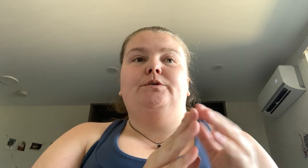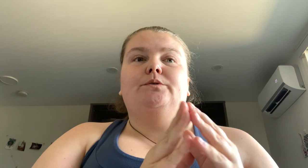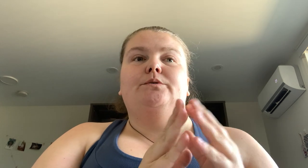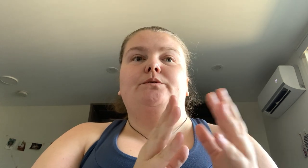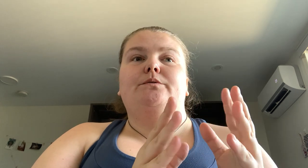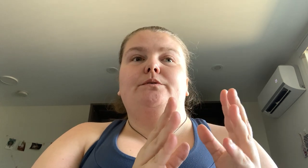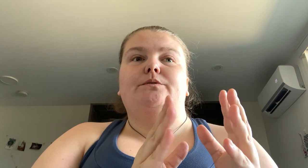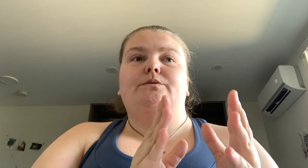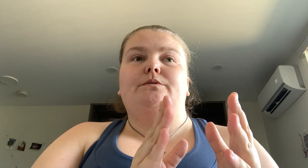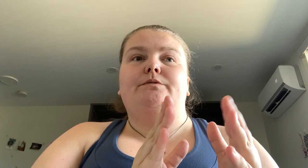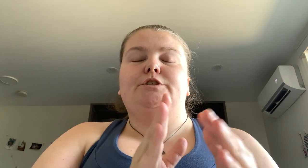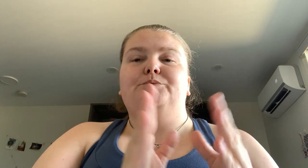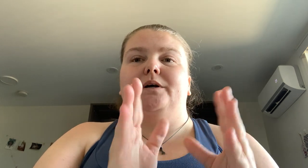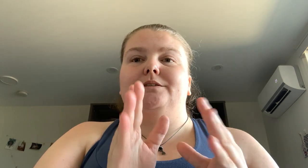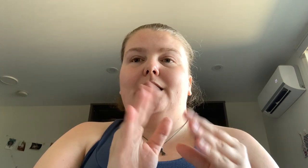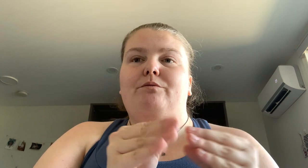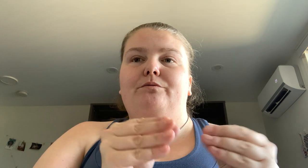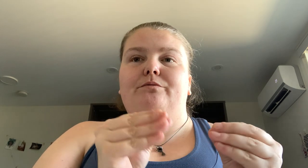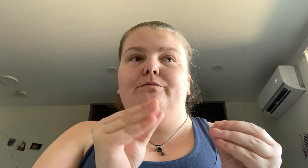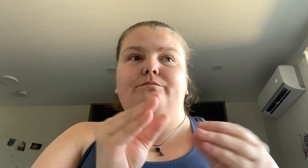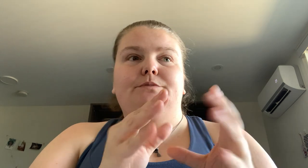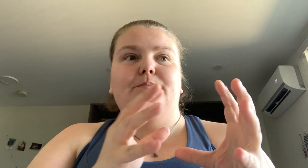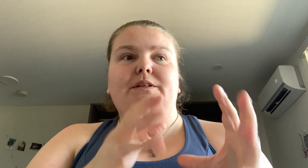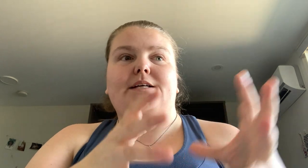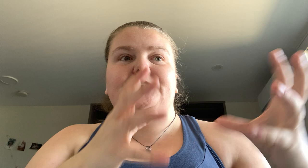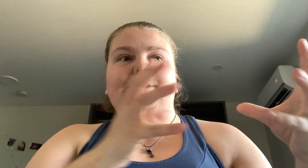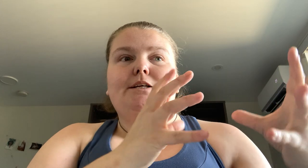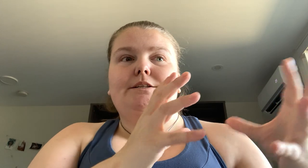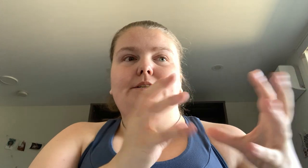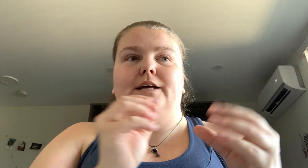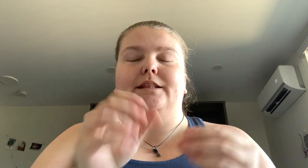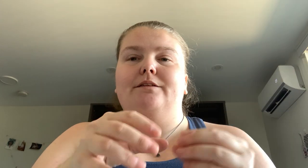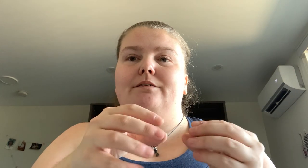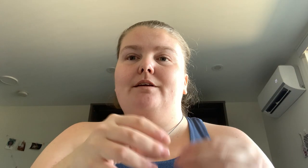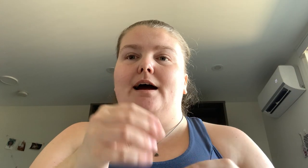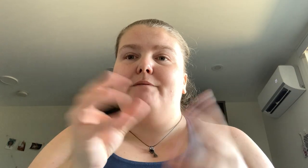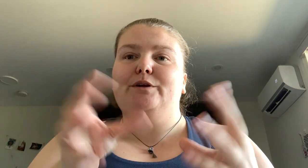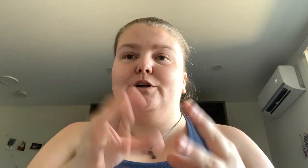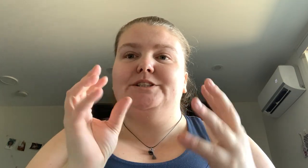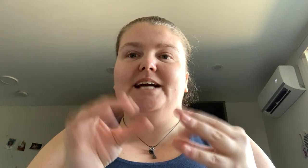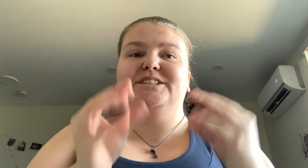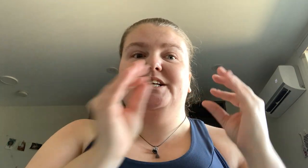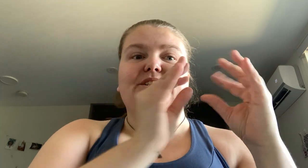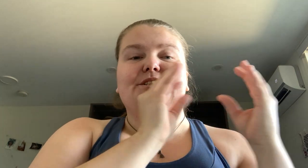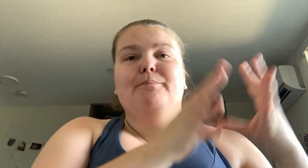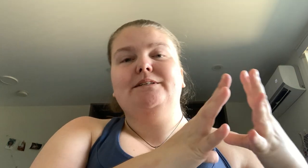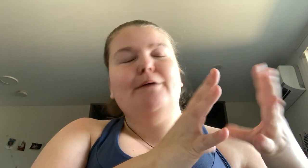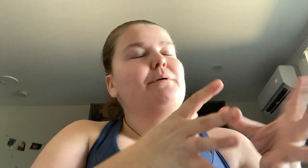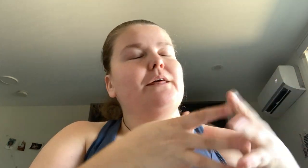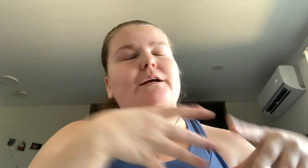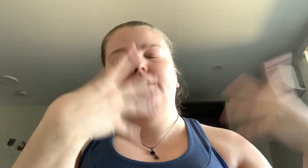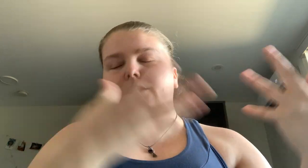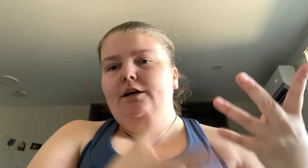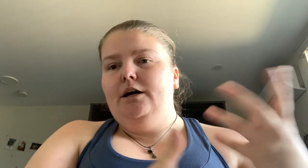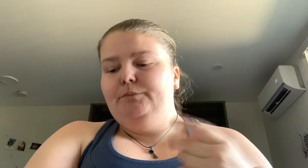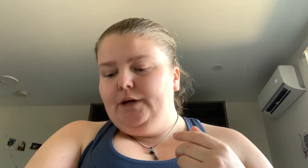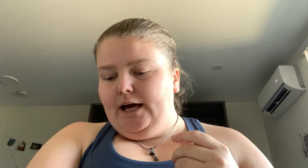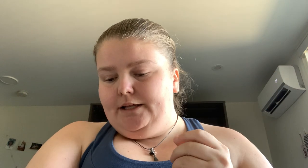if you just want to have something that's like having curse and hex as a separate type of thing um you can